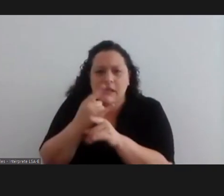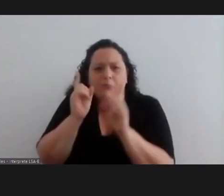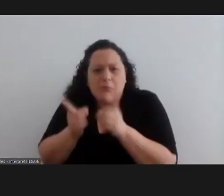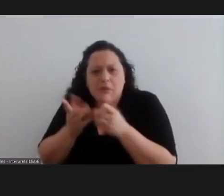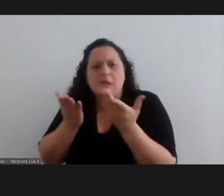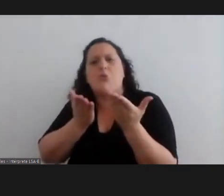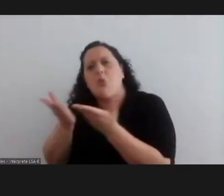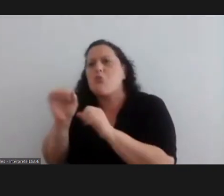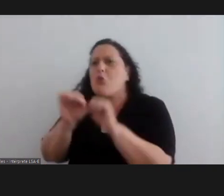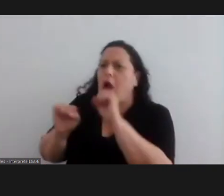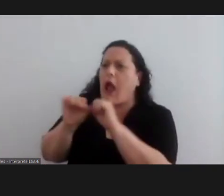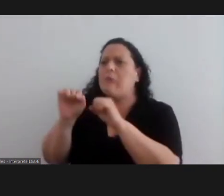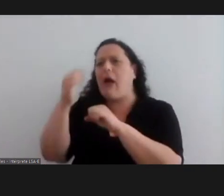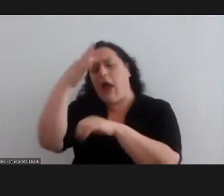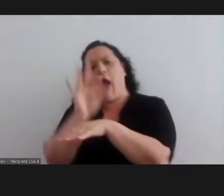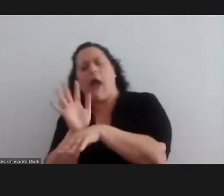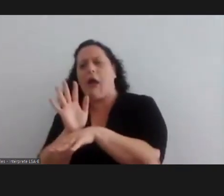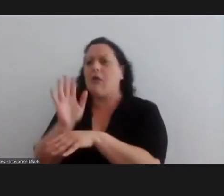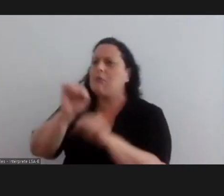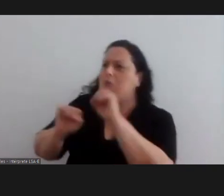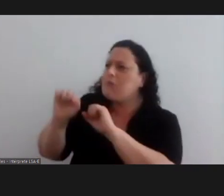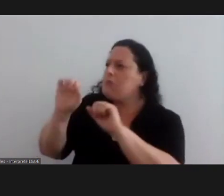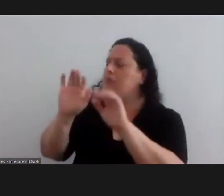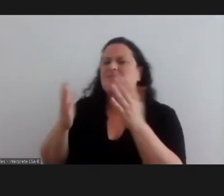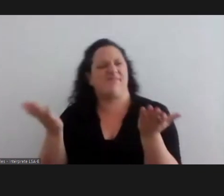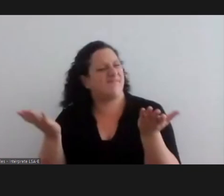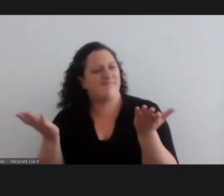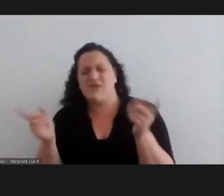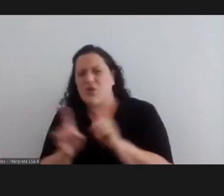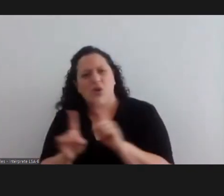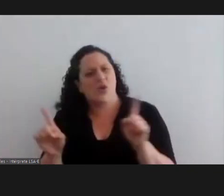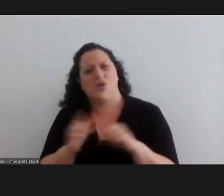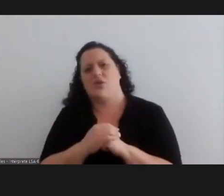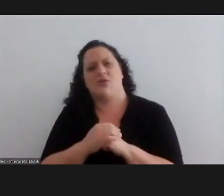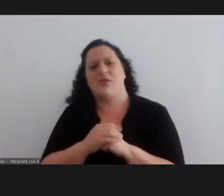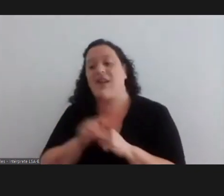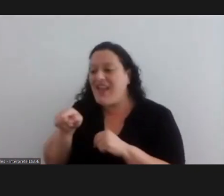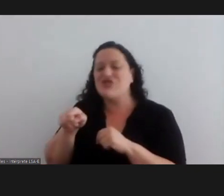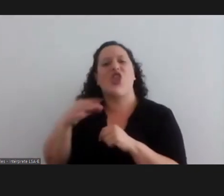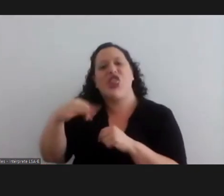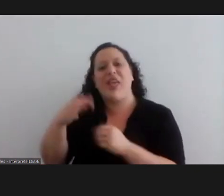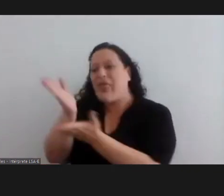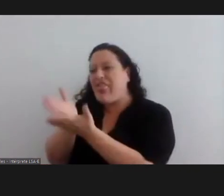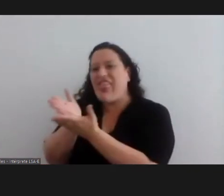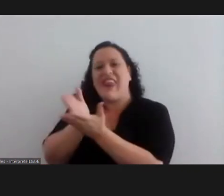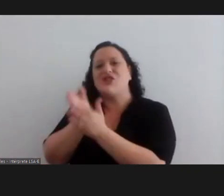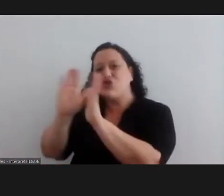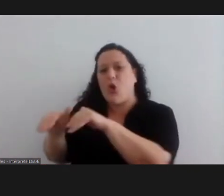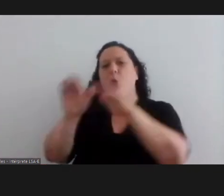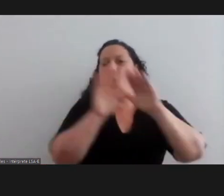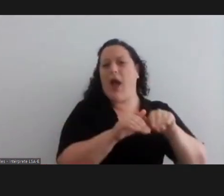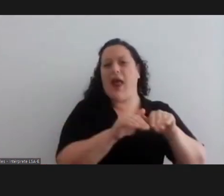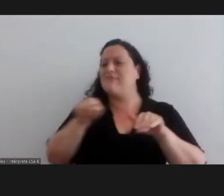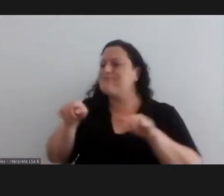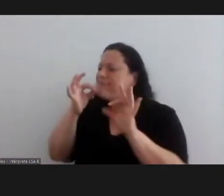actors and because of the way they look they should play the roles of housekeepers for the entire life that's unfair